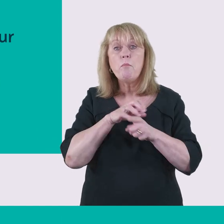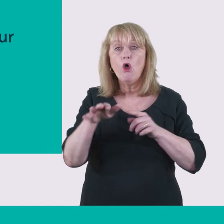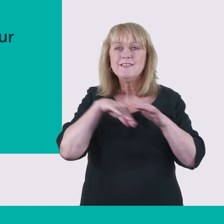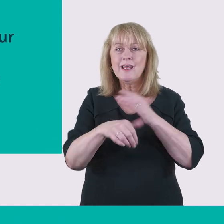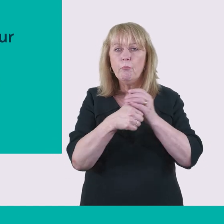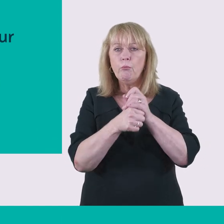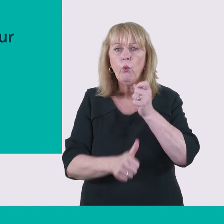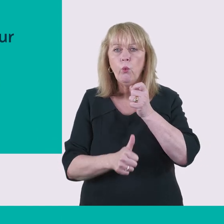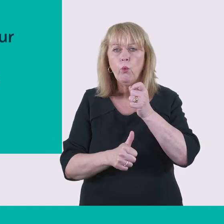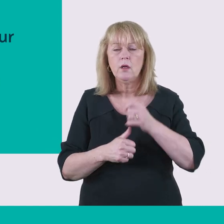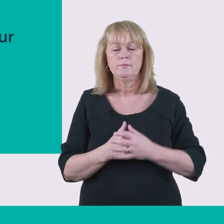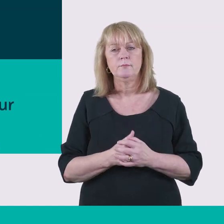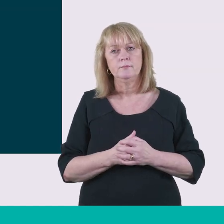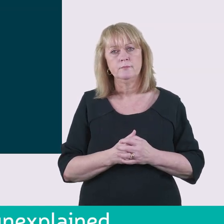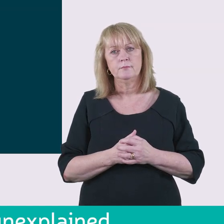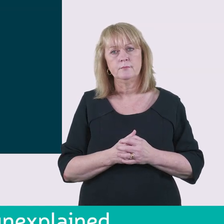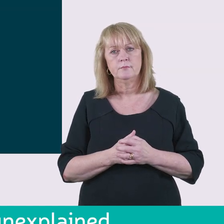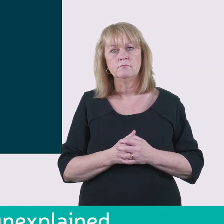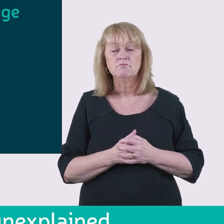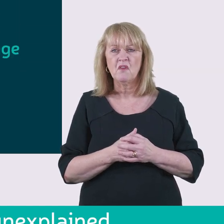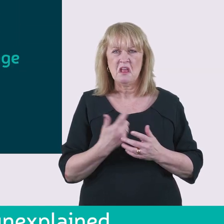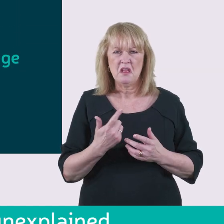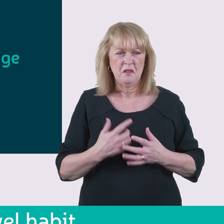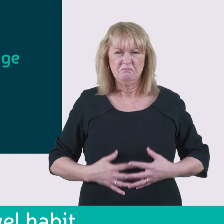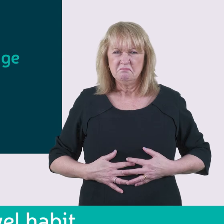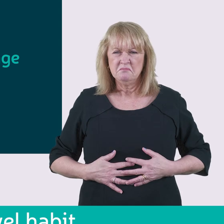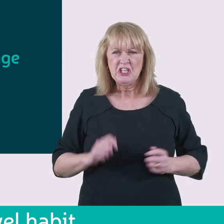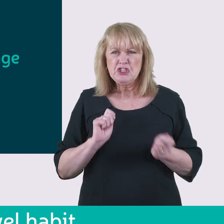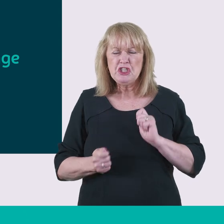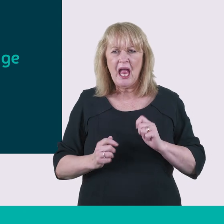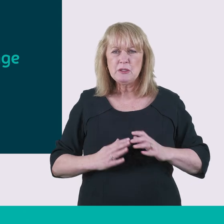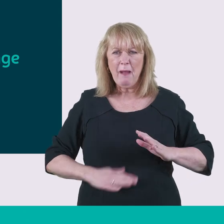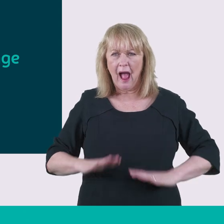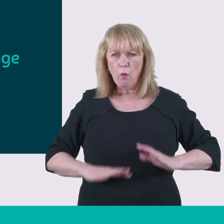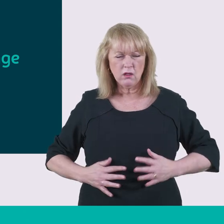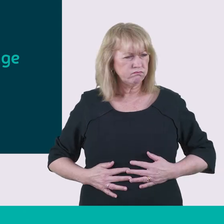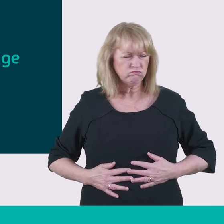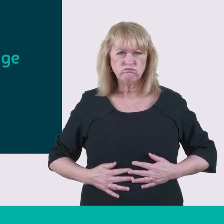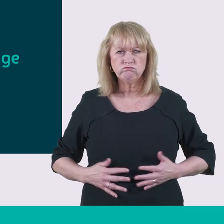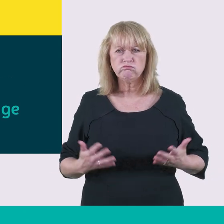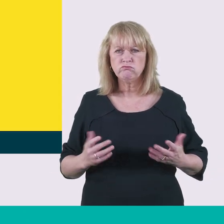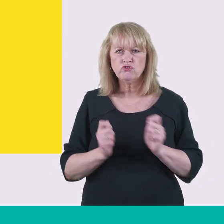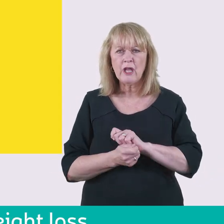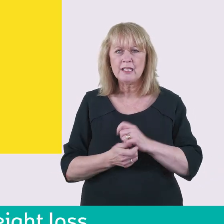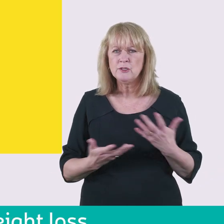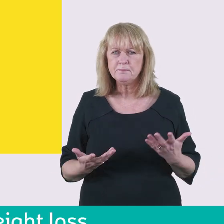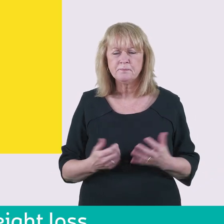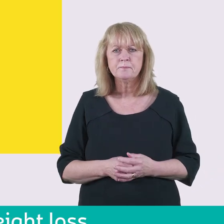a persistent and unexplained change in bowel habit, unexplained weight